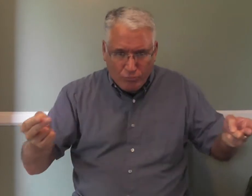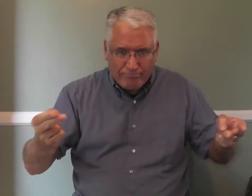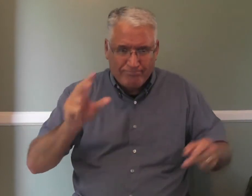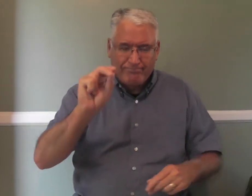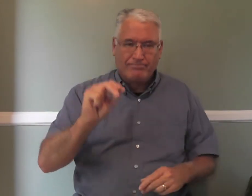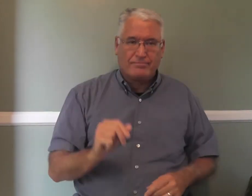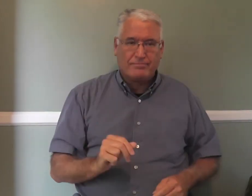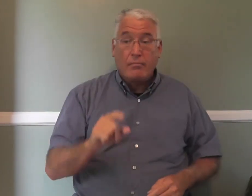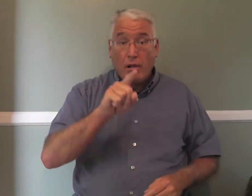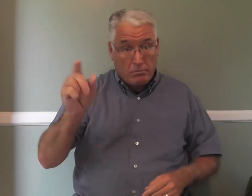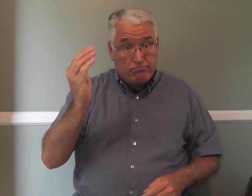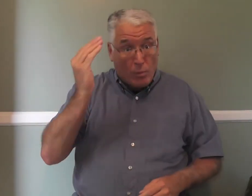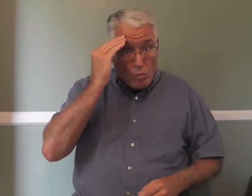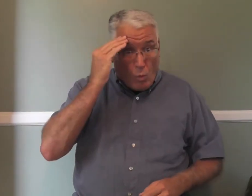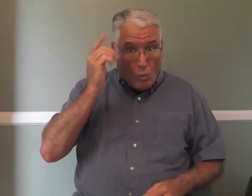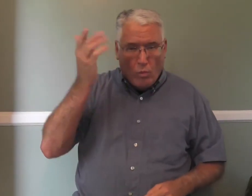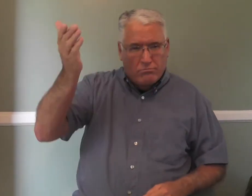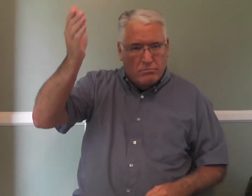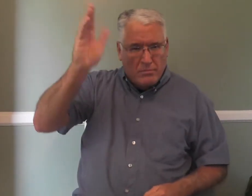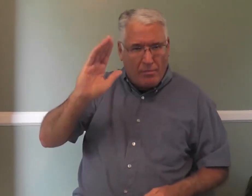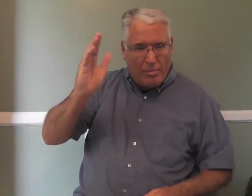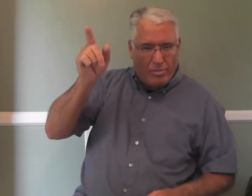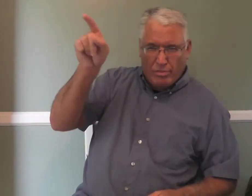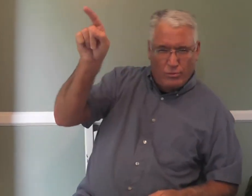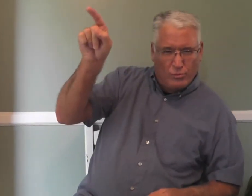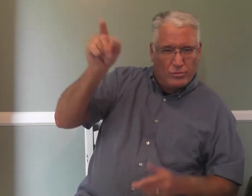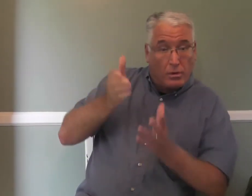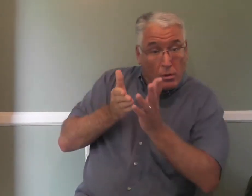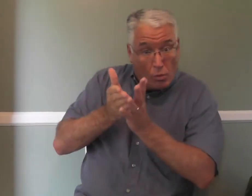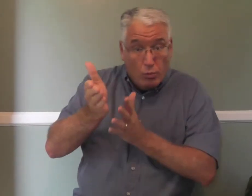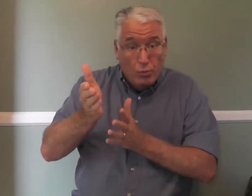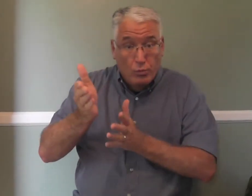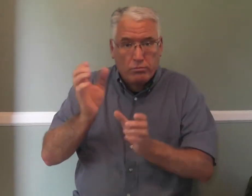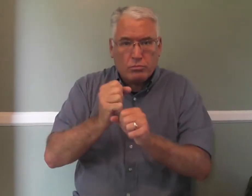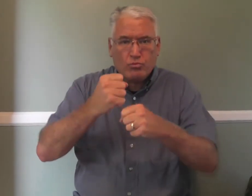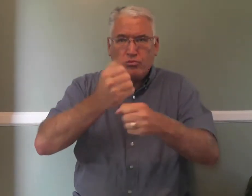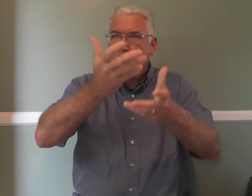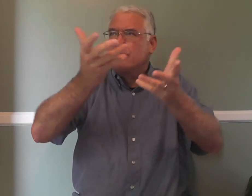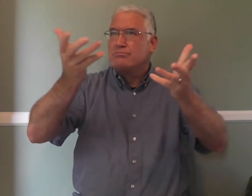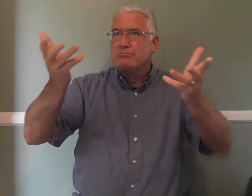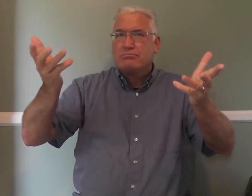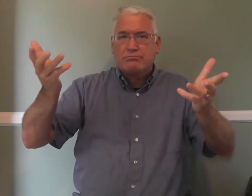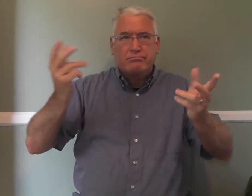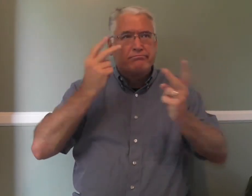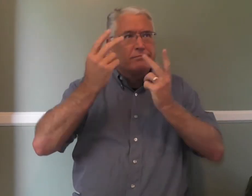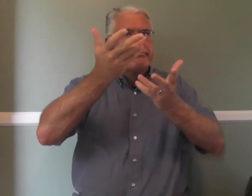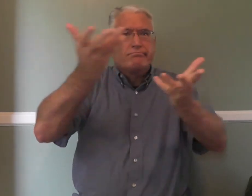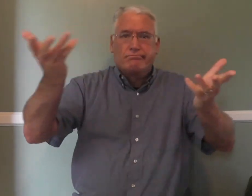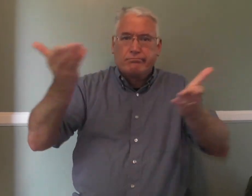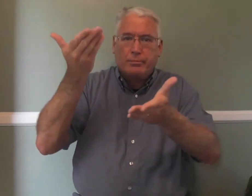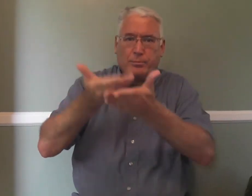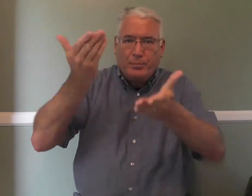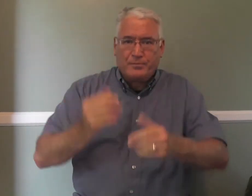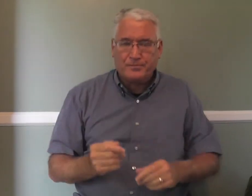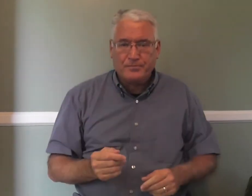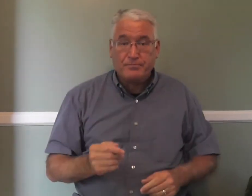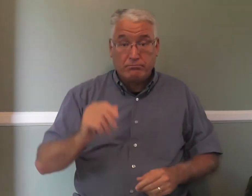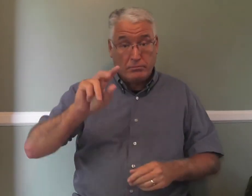We're not innocent. They're not innocent. They know God exists. They know through creation around them that they see its